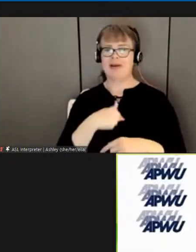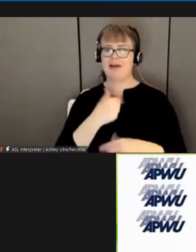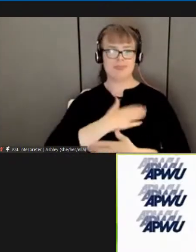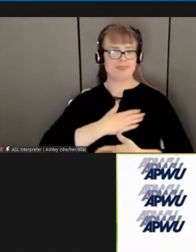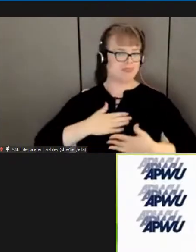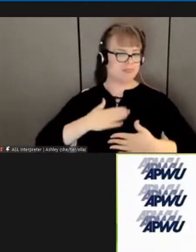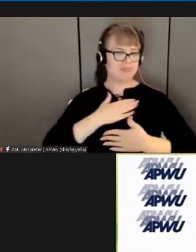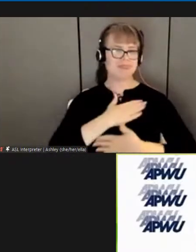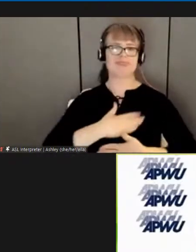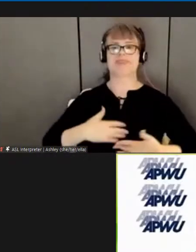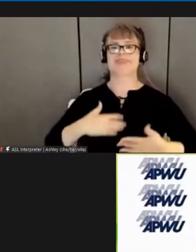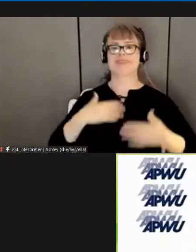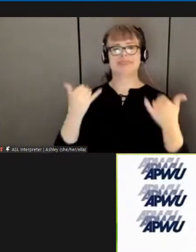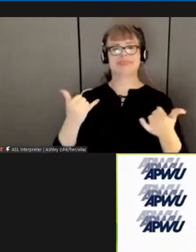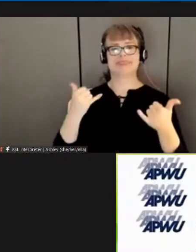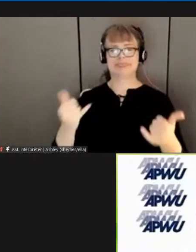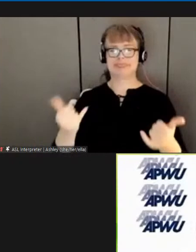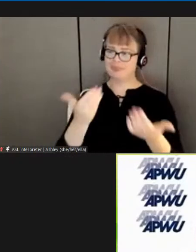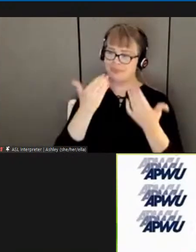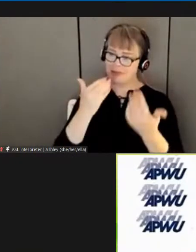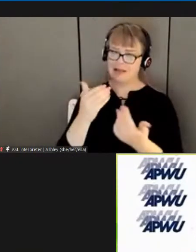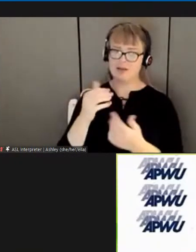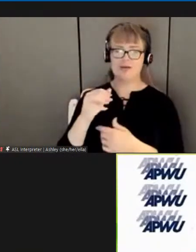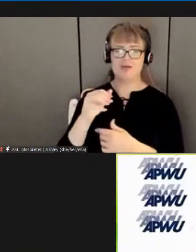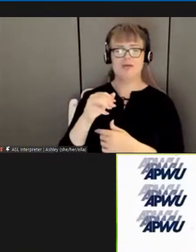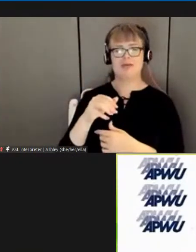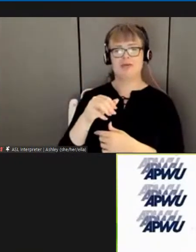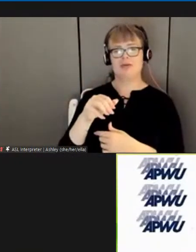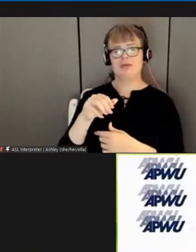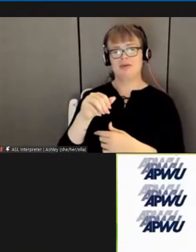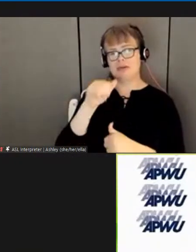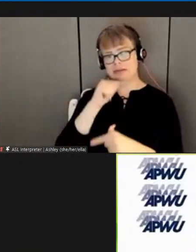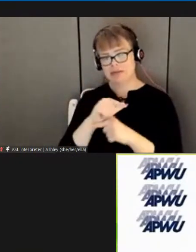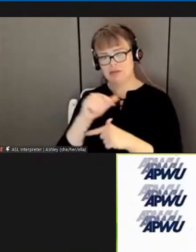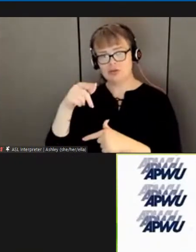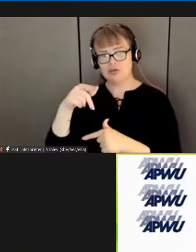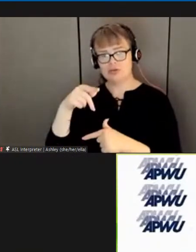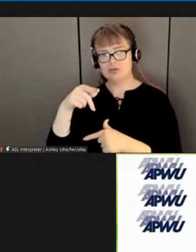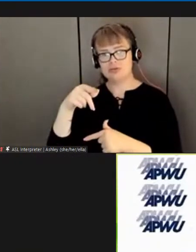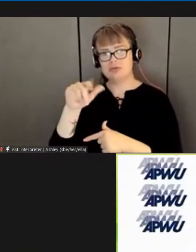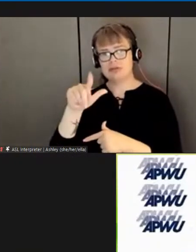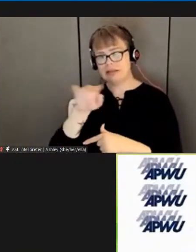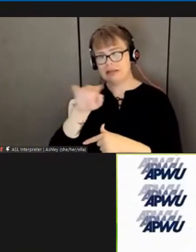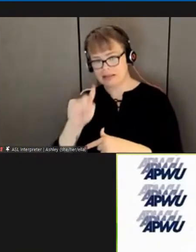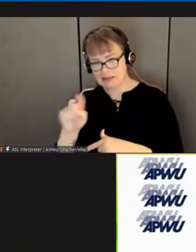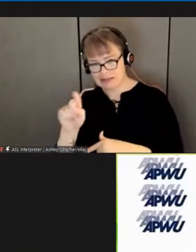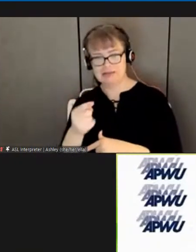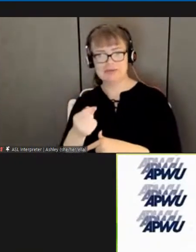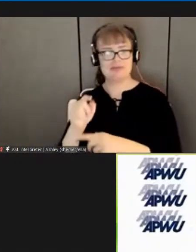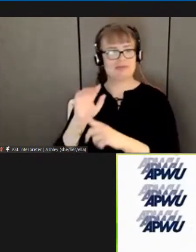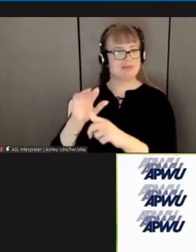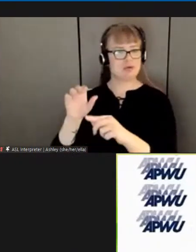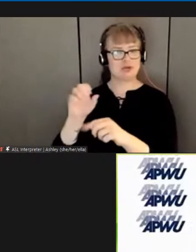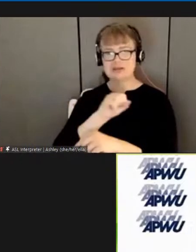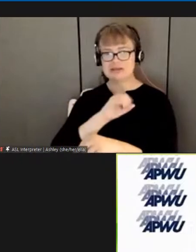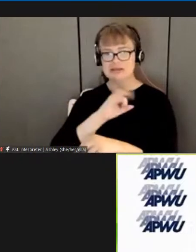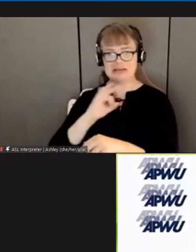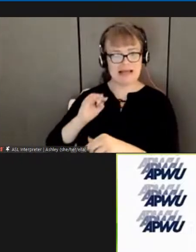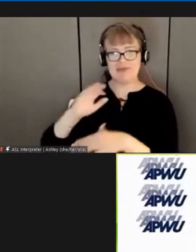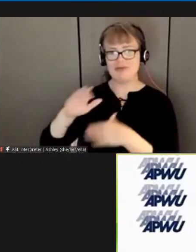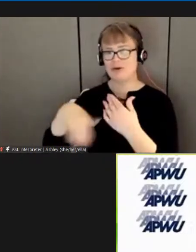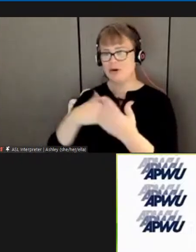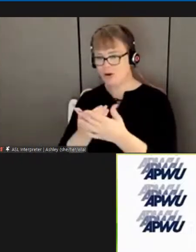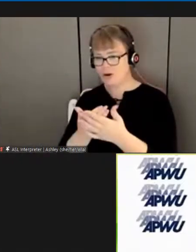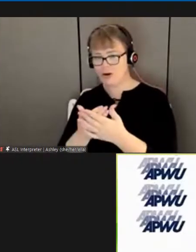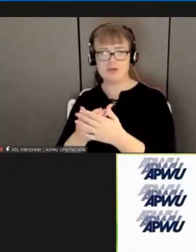to miss power and her staff i don't know how they do it but we couldn't do it without her so thank you thank you for everyone